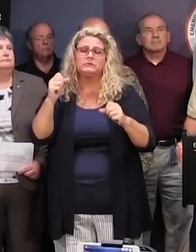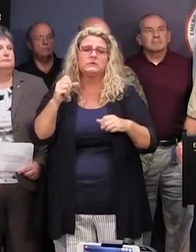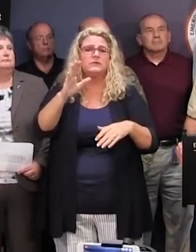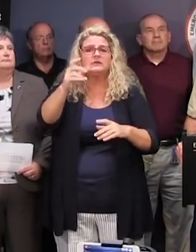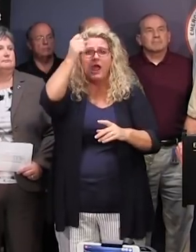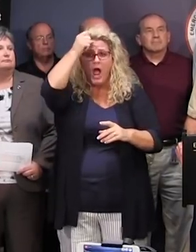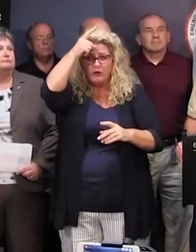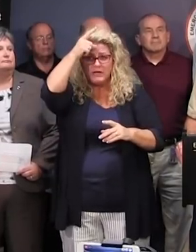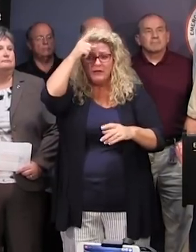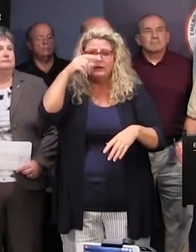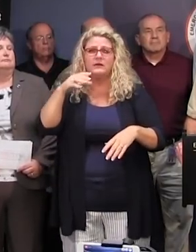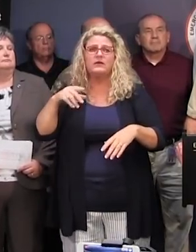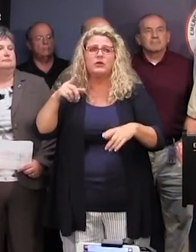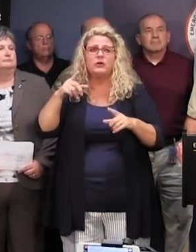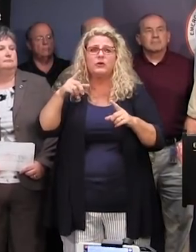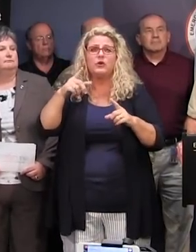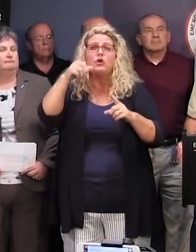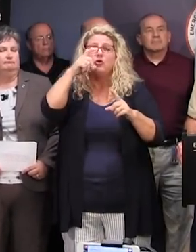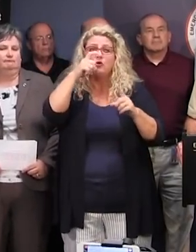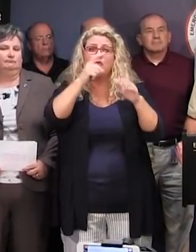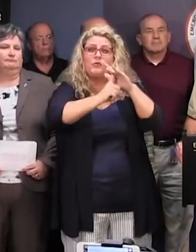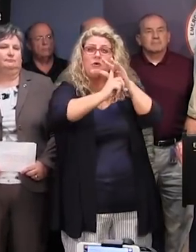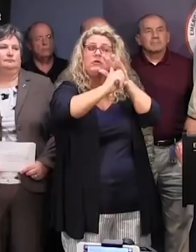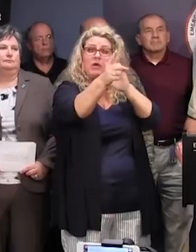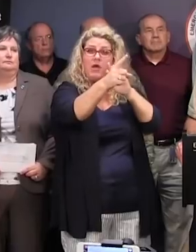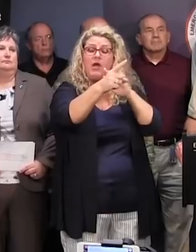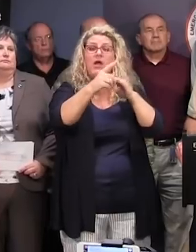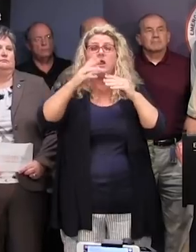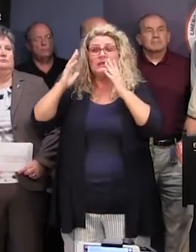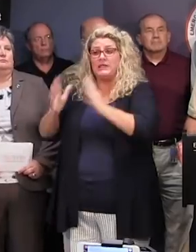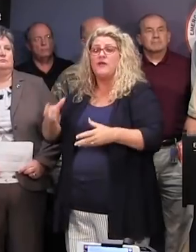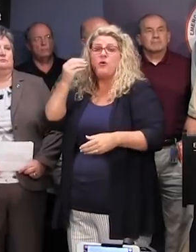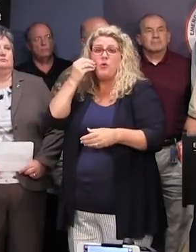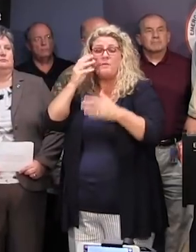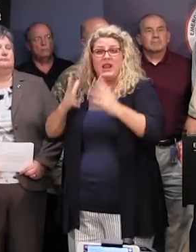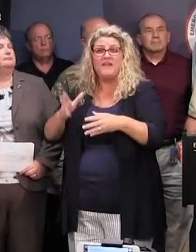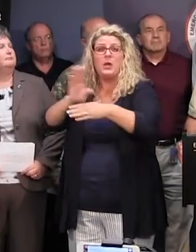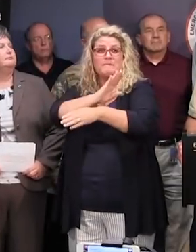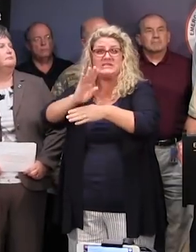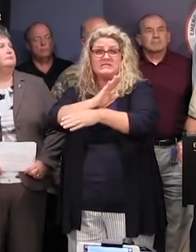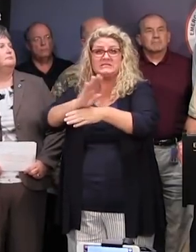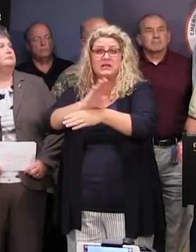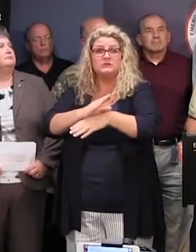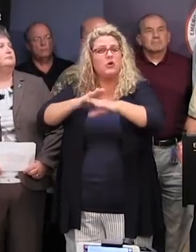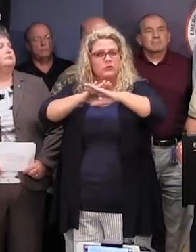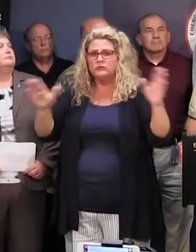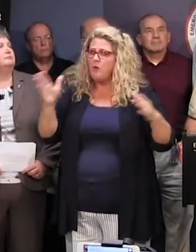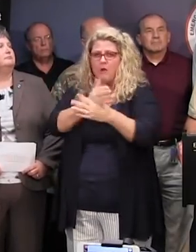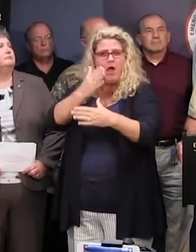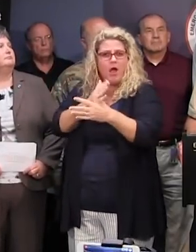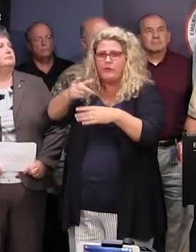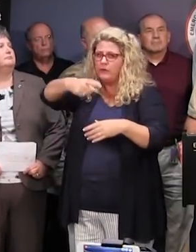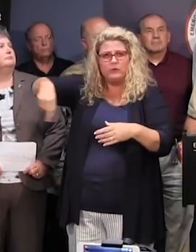individuals to take advantage of those who have evacuated their homes and their businesses. Our officers will be out in force along with our local law